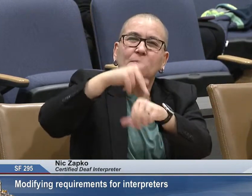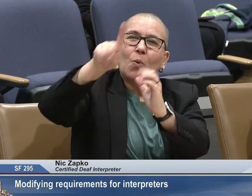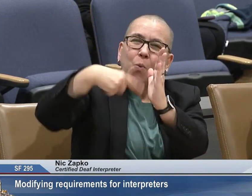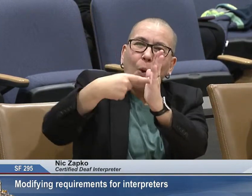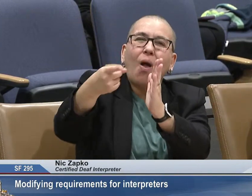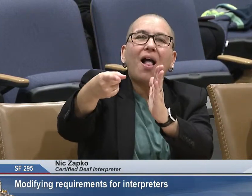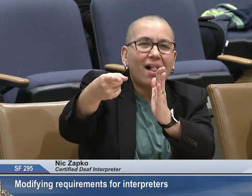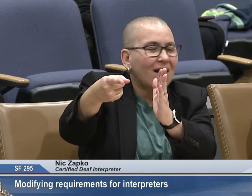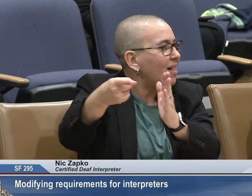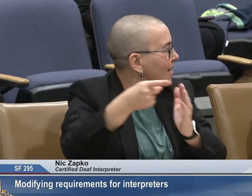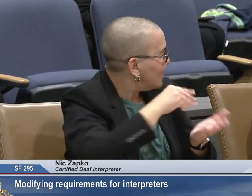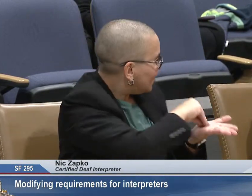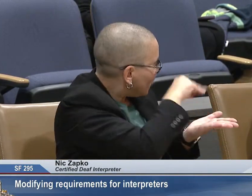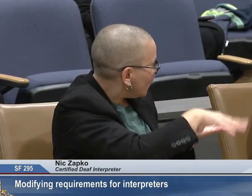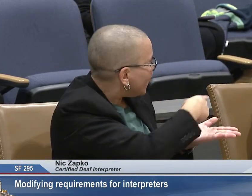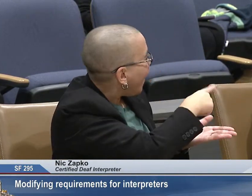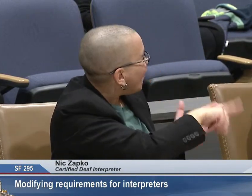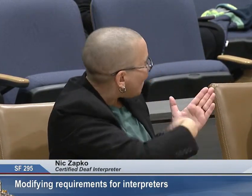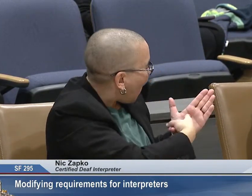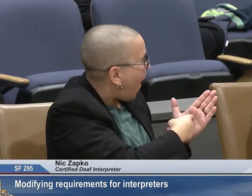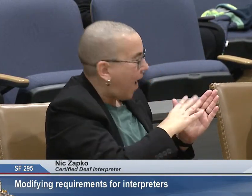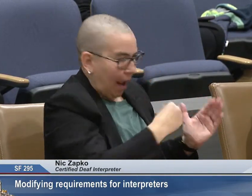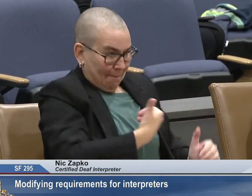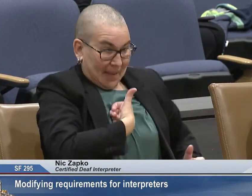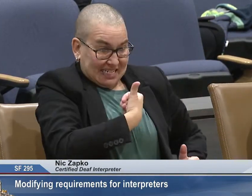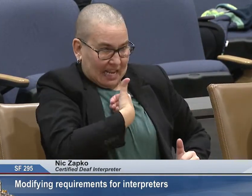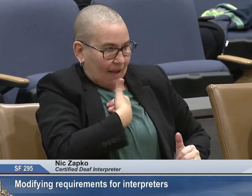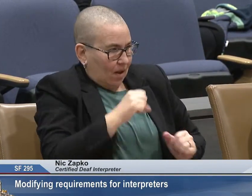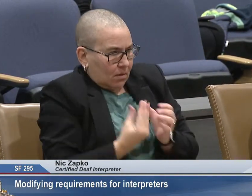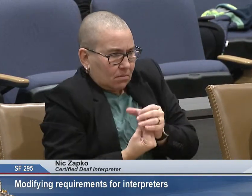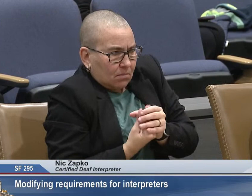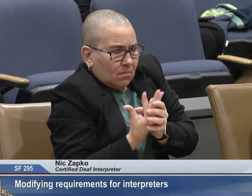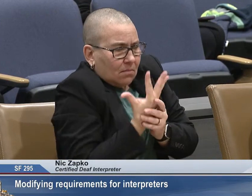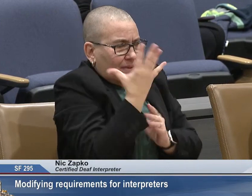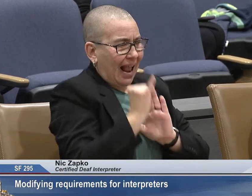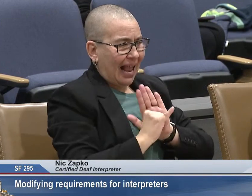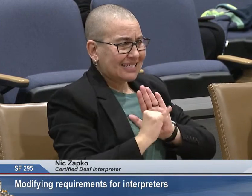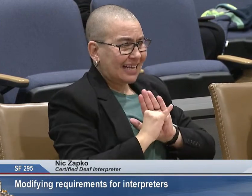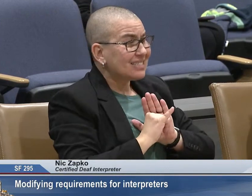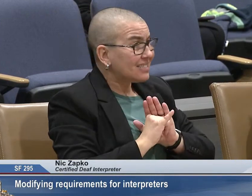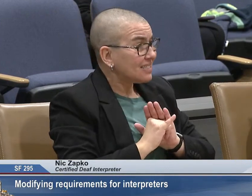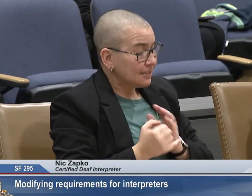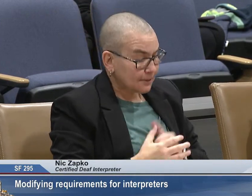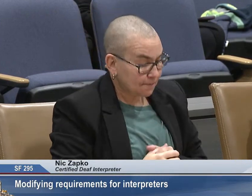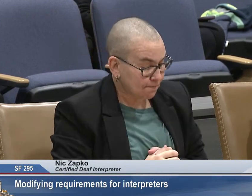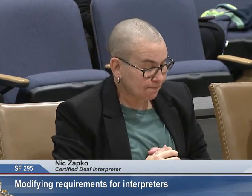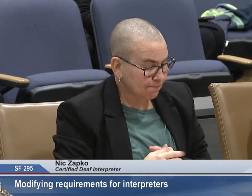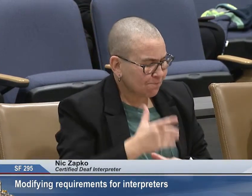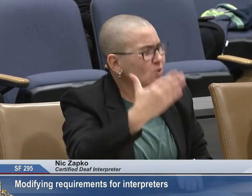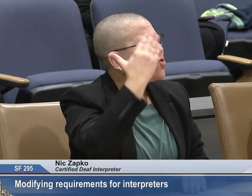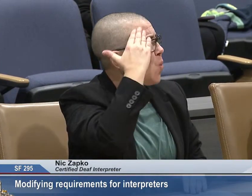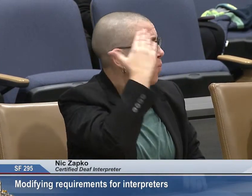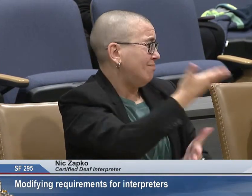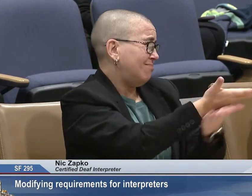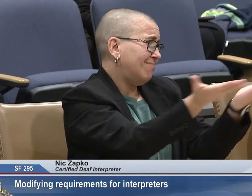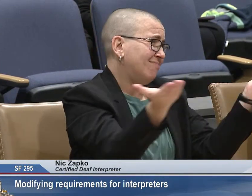One of seeing role models and other students that they can learn and grow from as they're developing their